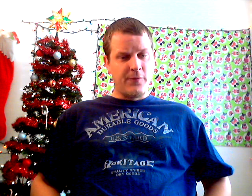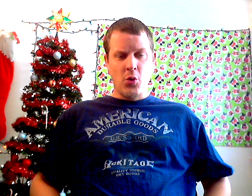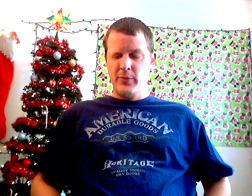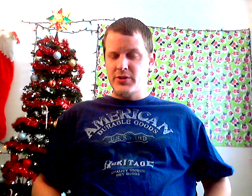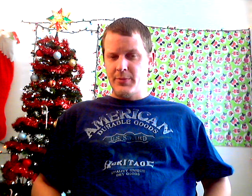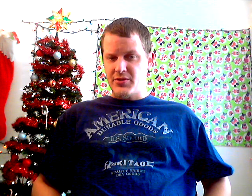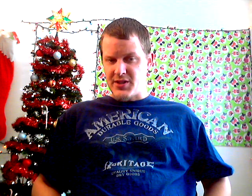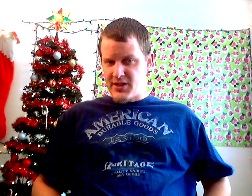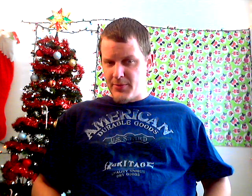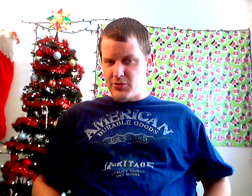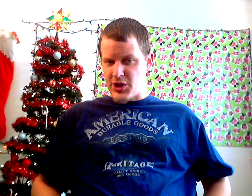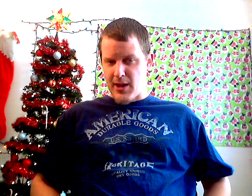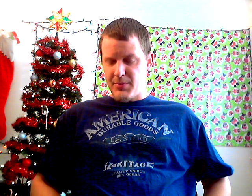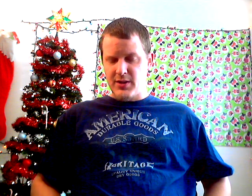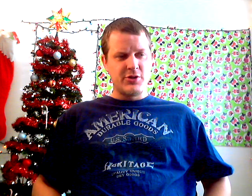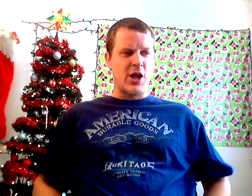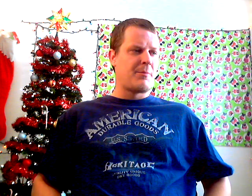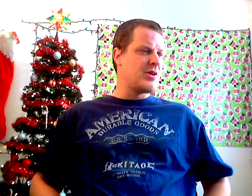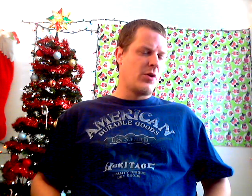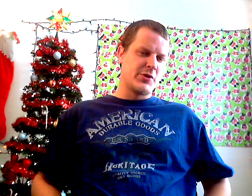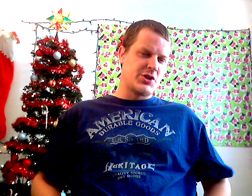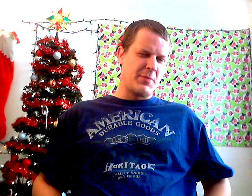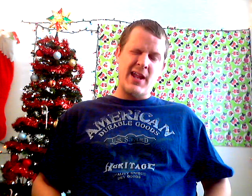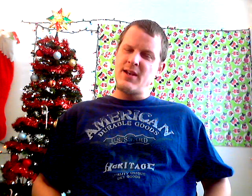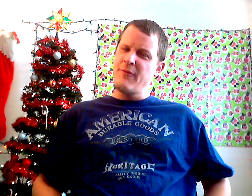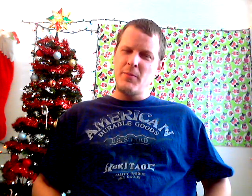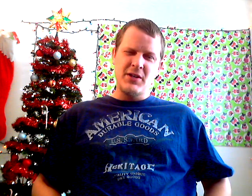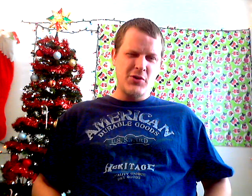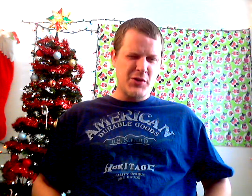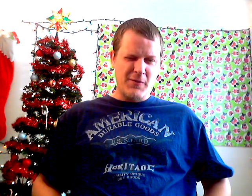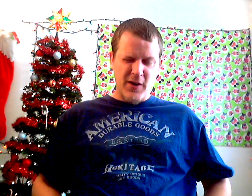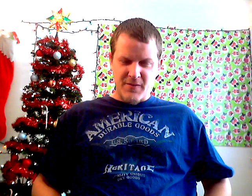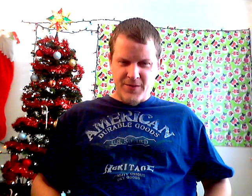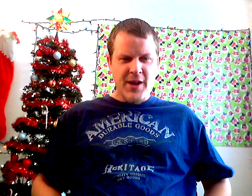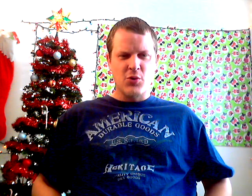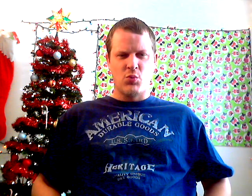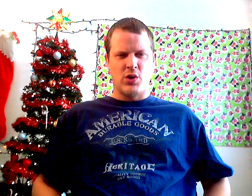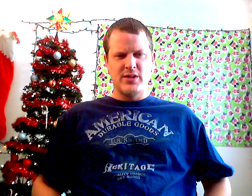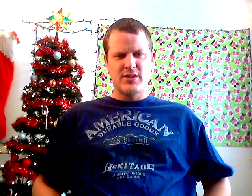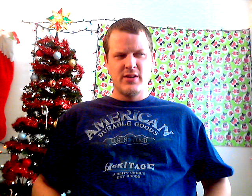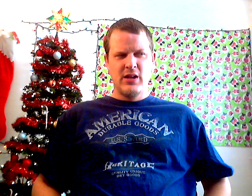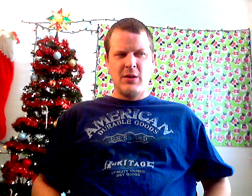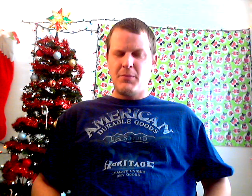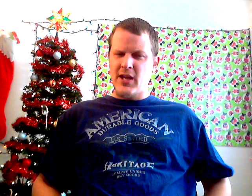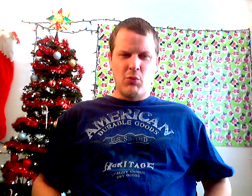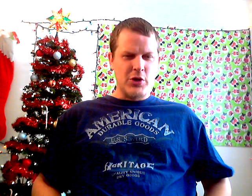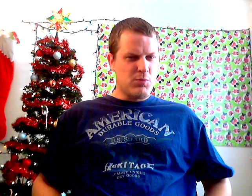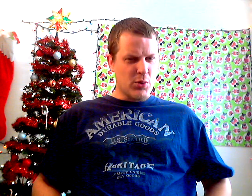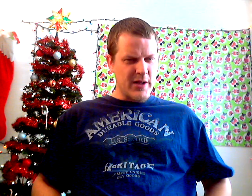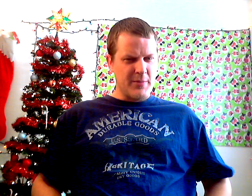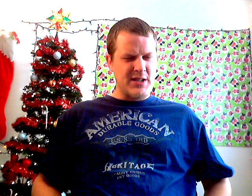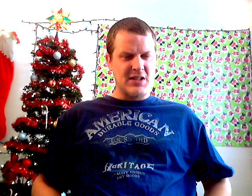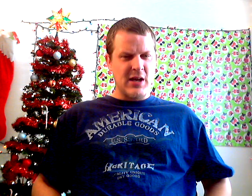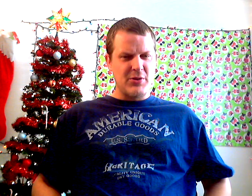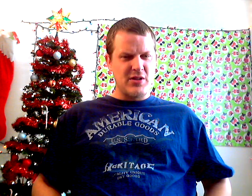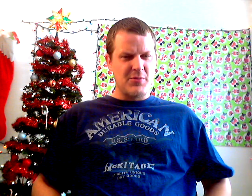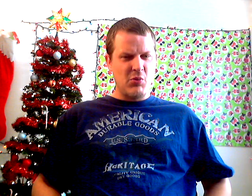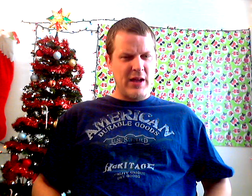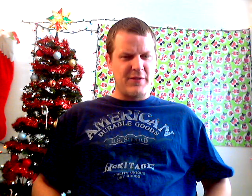former WCW champion, champion over in Japan. Everybody knew who the fuck Vader was. But yet when you bring him into the WWF